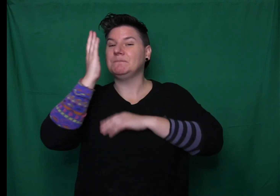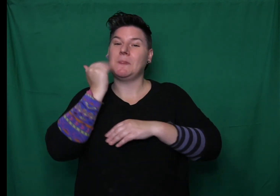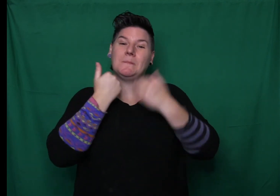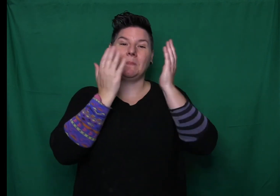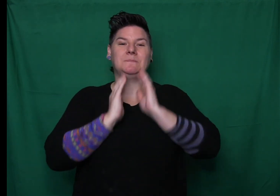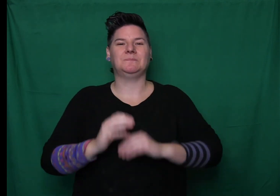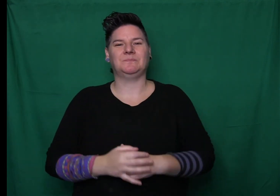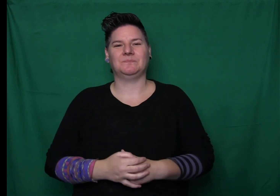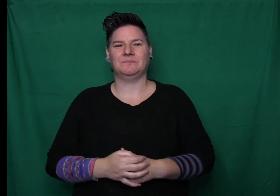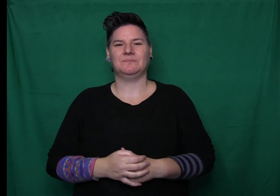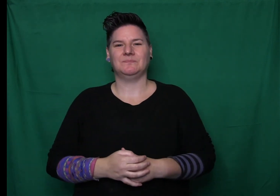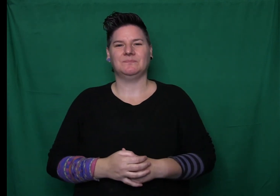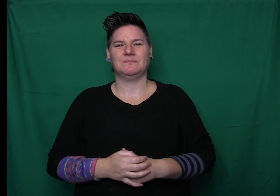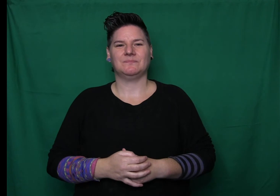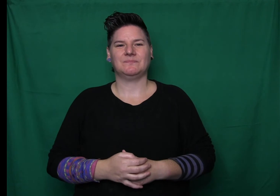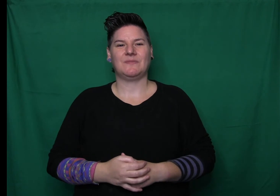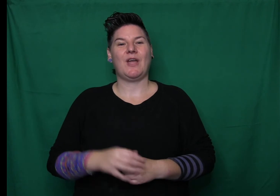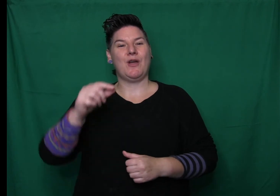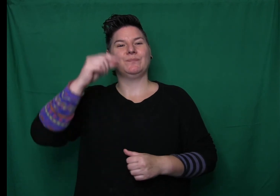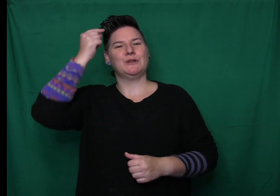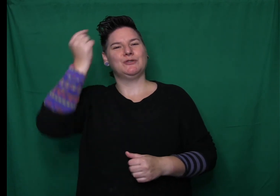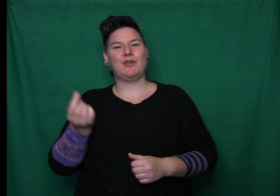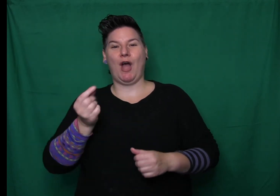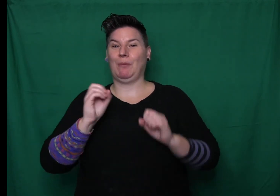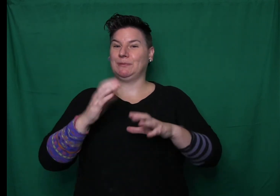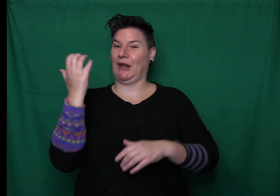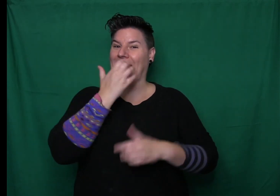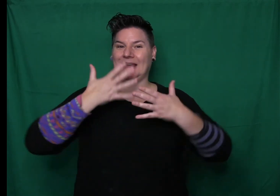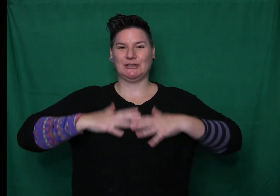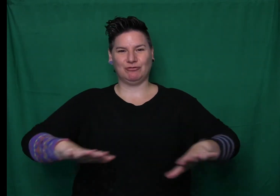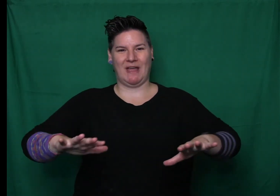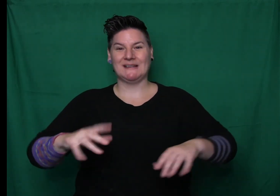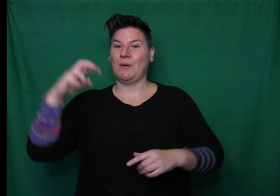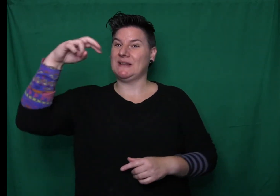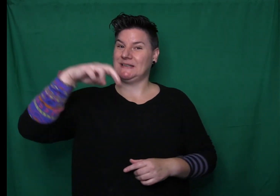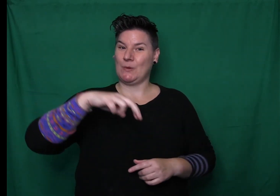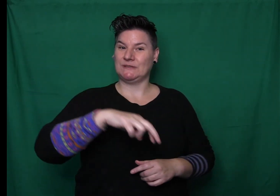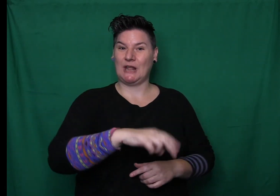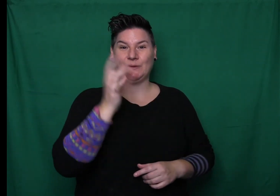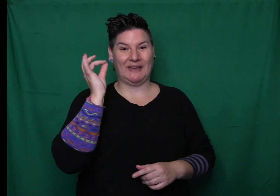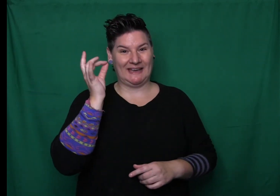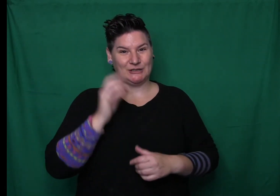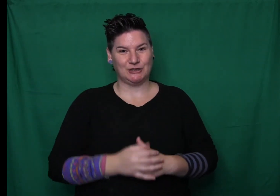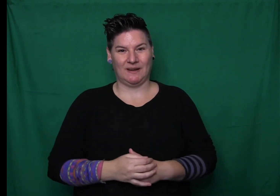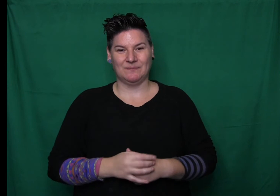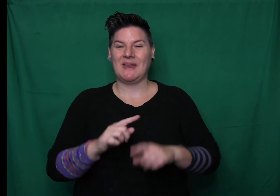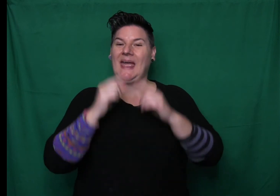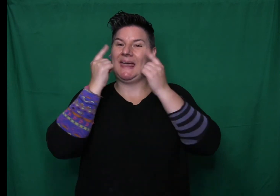Oh my, said Dory. Oh no. Oh, why didn't I look at the cloth before I cut it, said